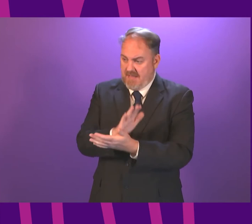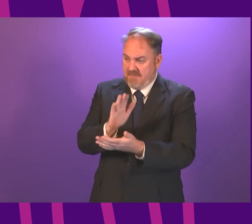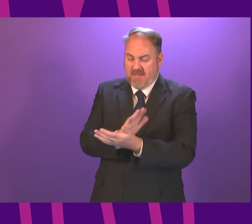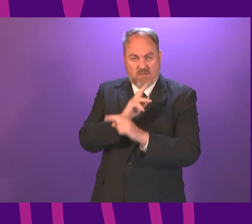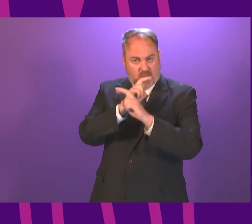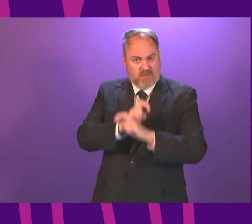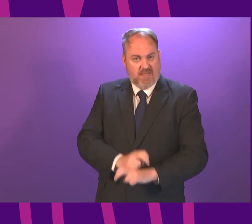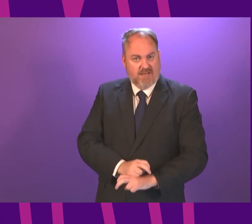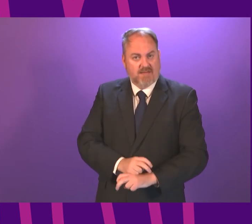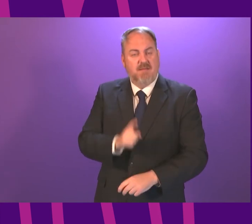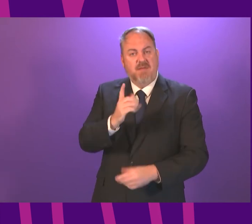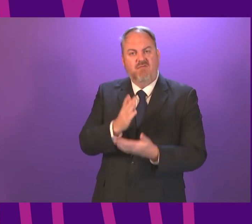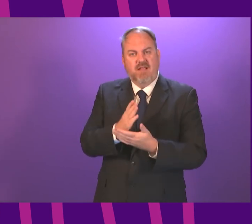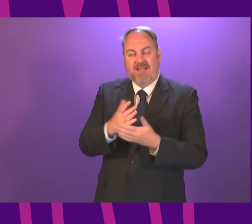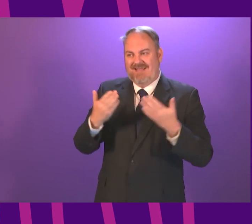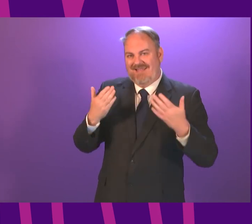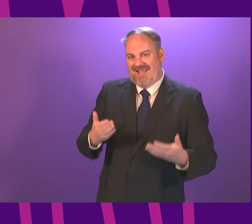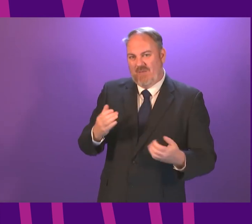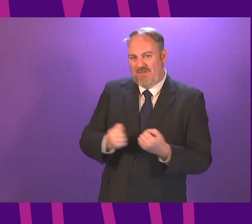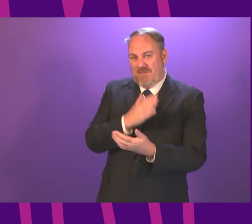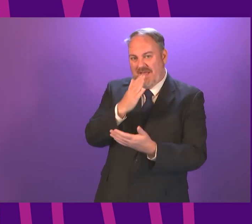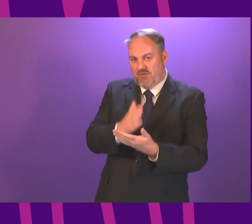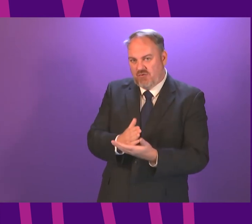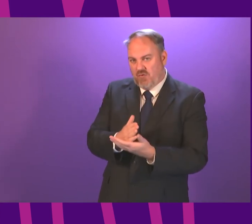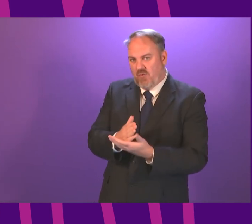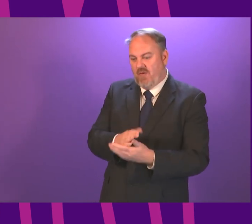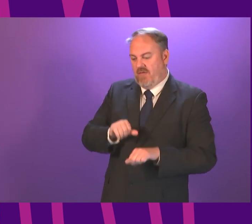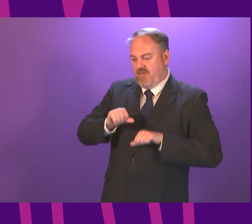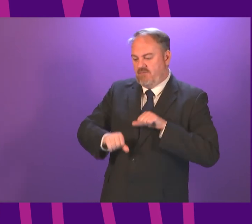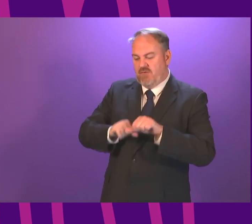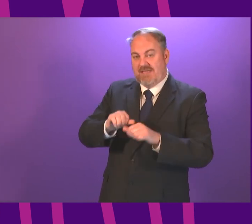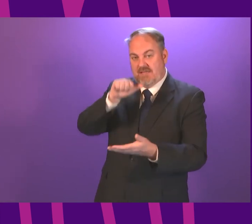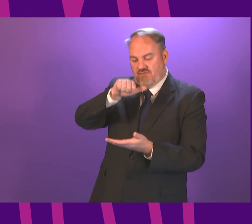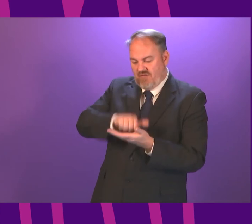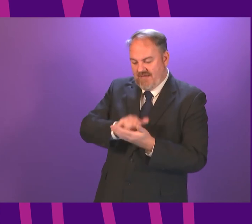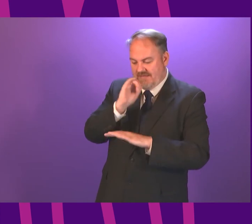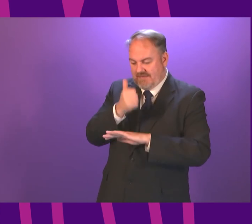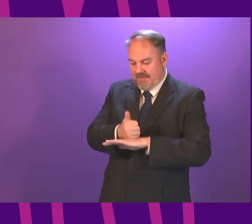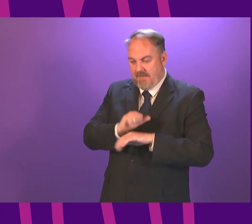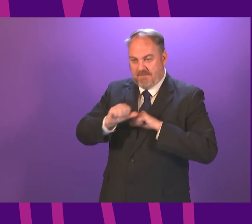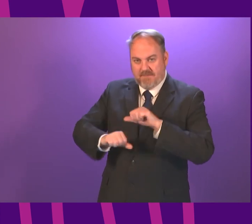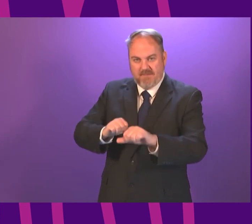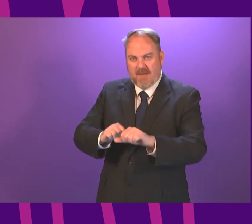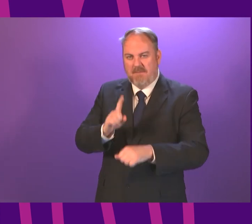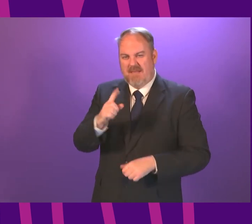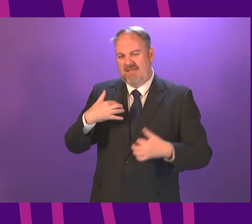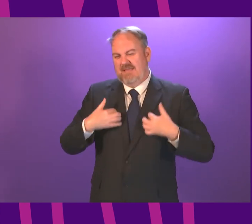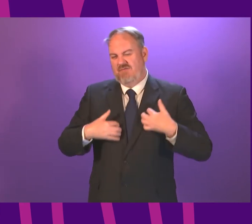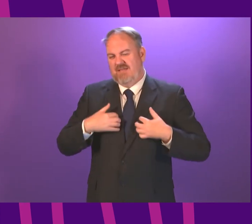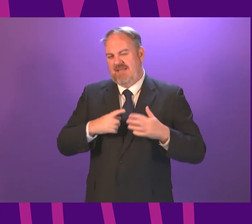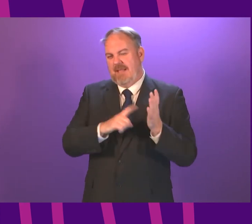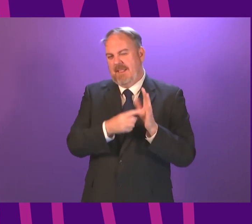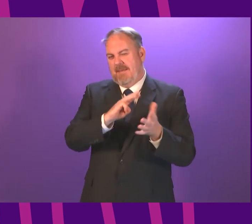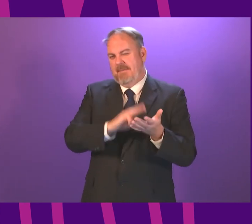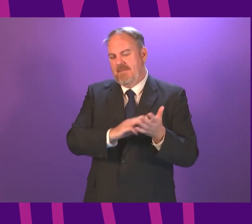think it is really important that we take the time to get that right. Just listening to Liam McArthur there, one thing came to mind that will